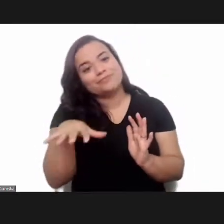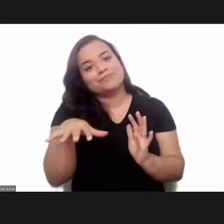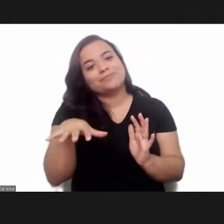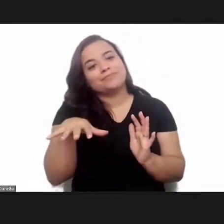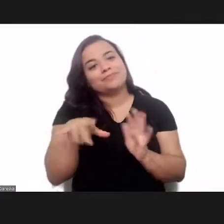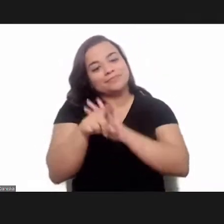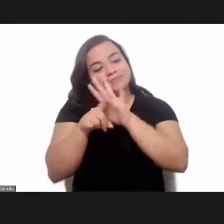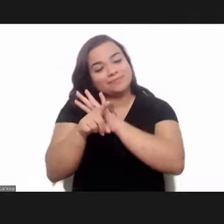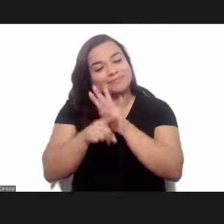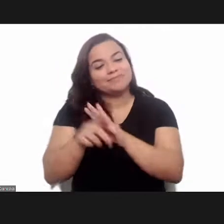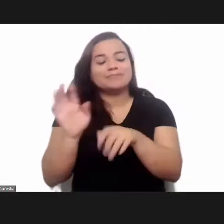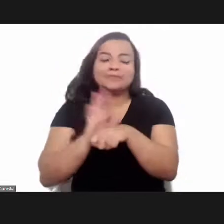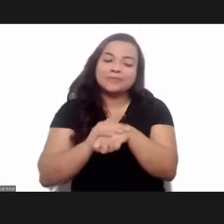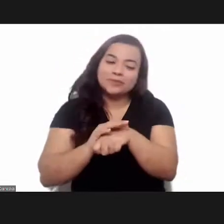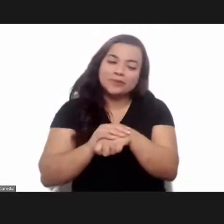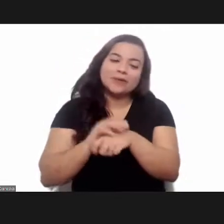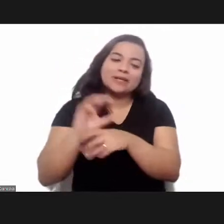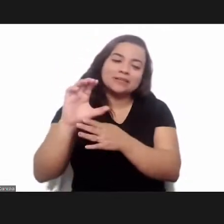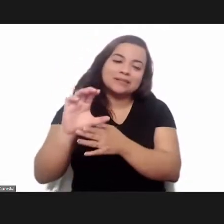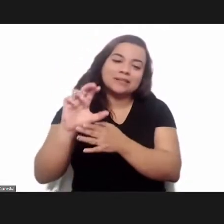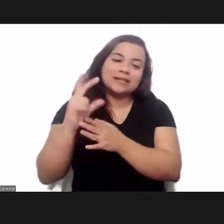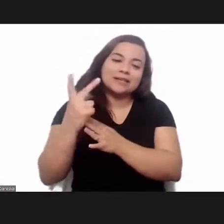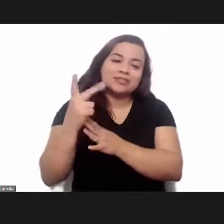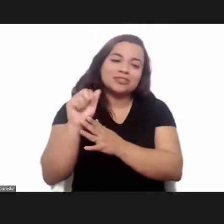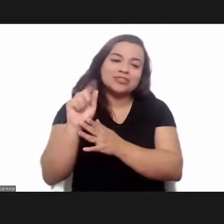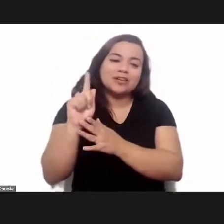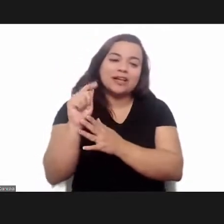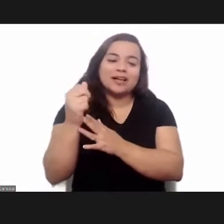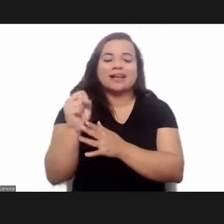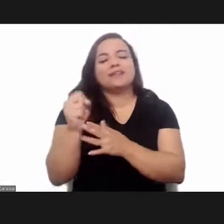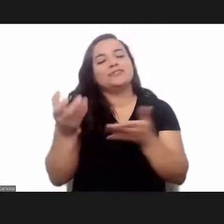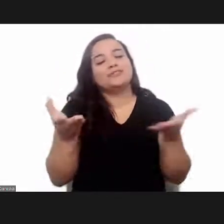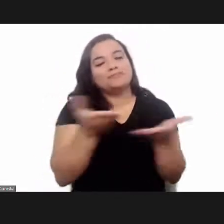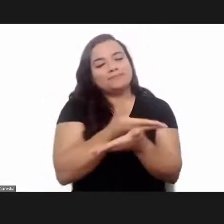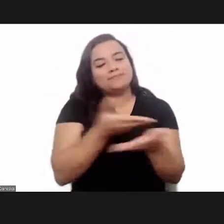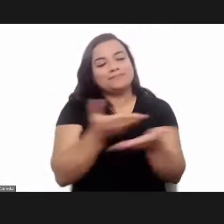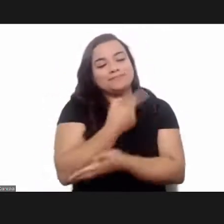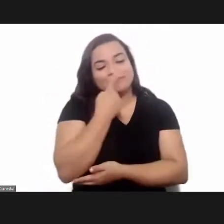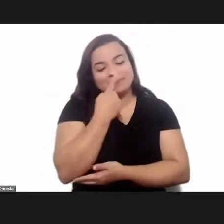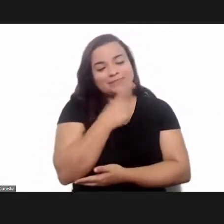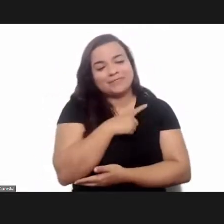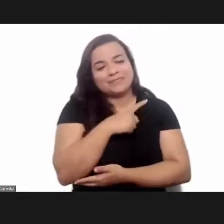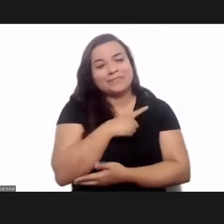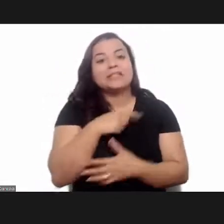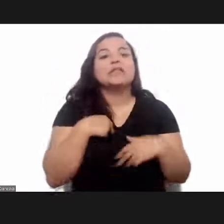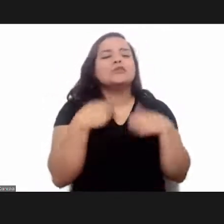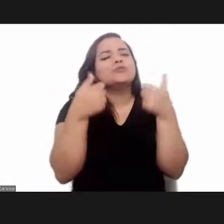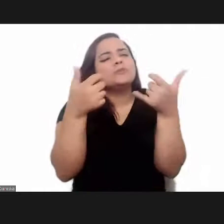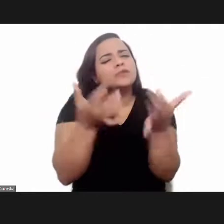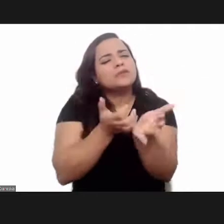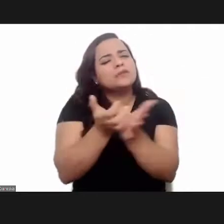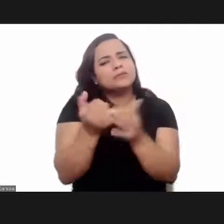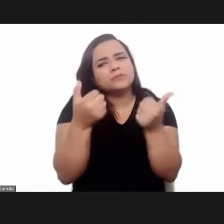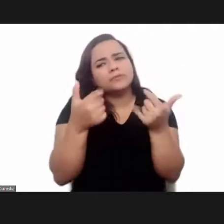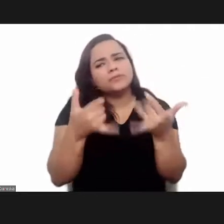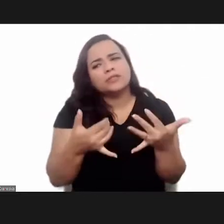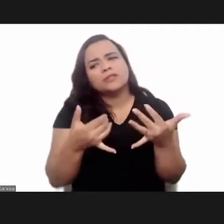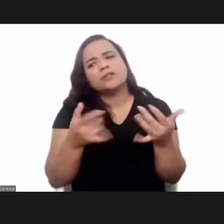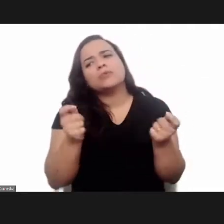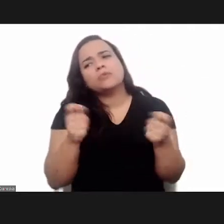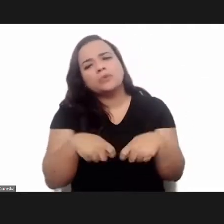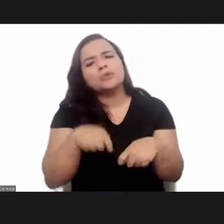of the decades in chagas disease research so i spoke and said at the beginning that this could have been